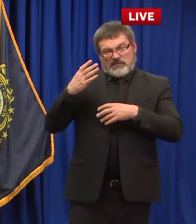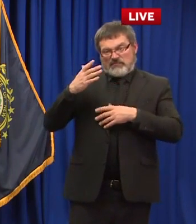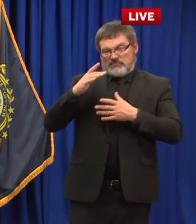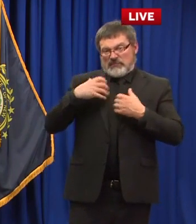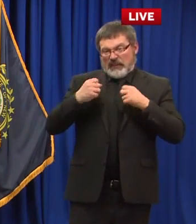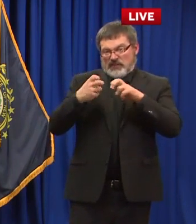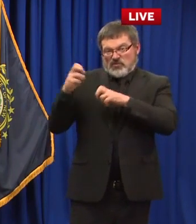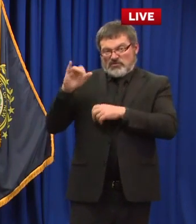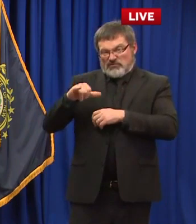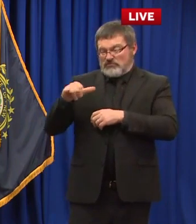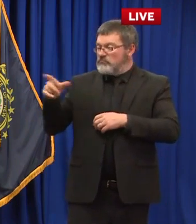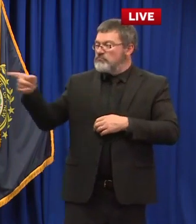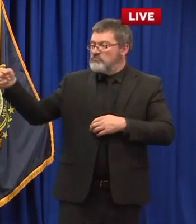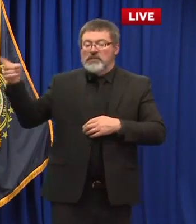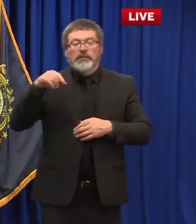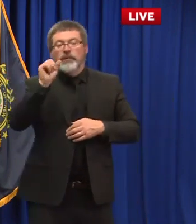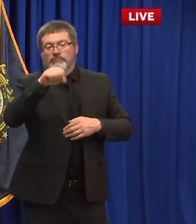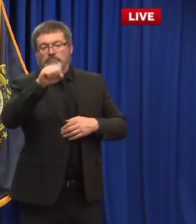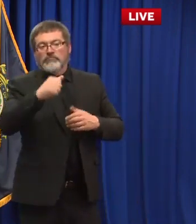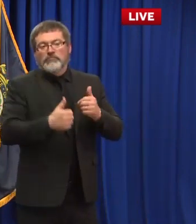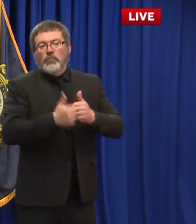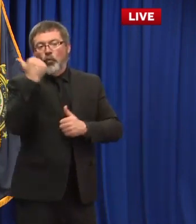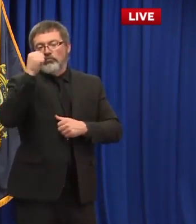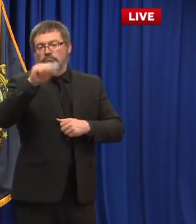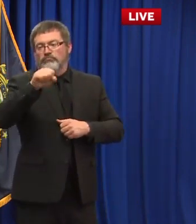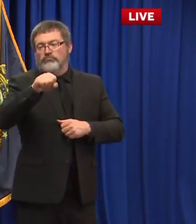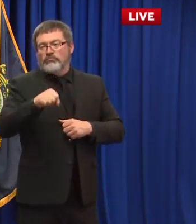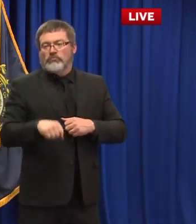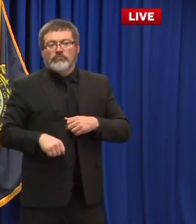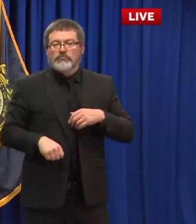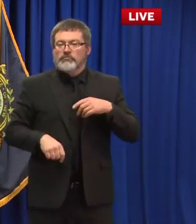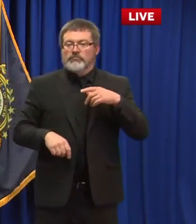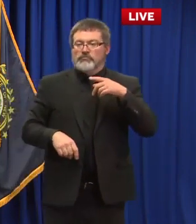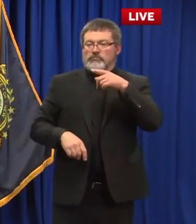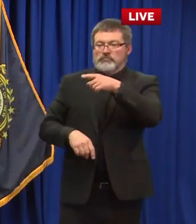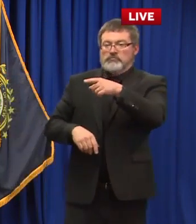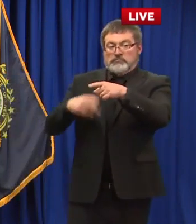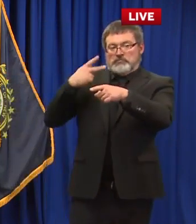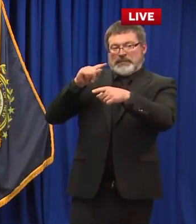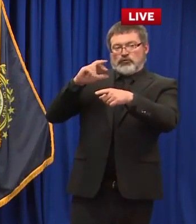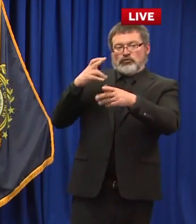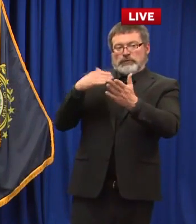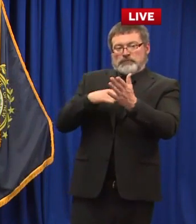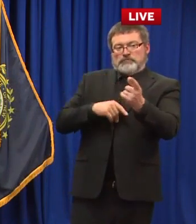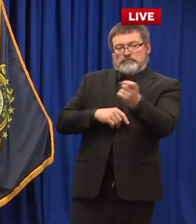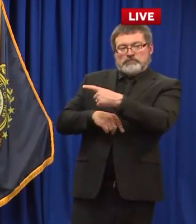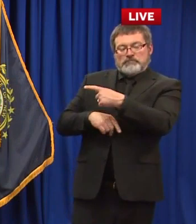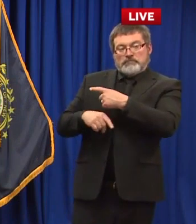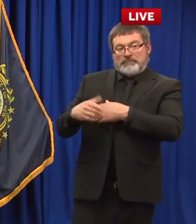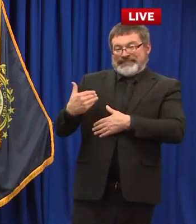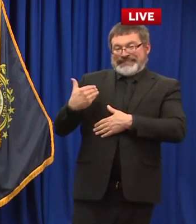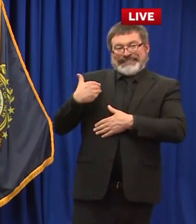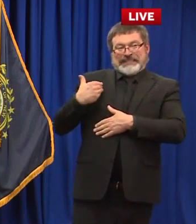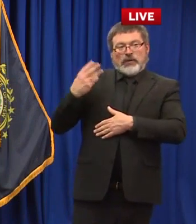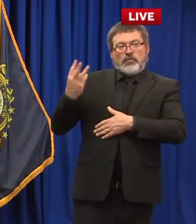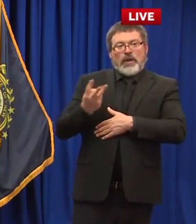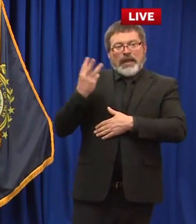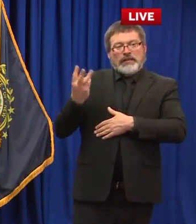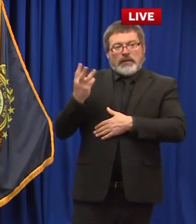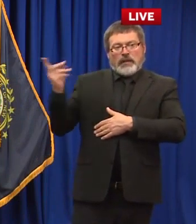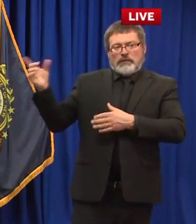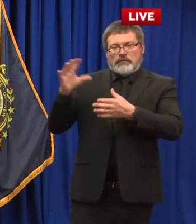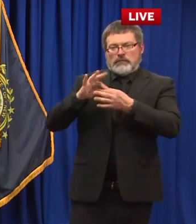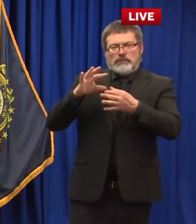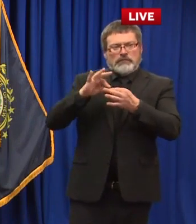yesterday i'm sorry uh wednesday uh you had the uh almost nearly 3 000 tests it's the most in almost two